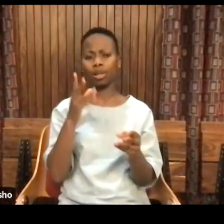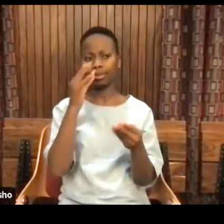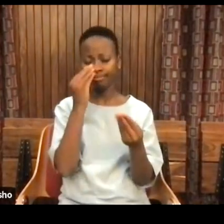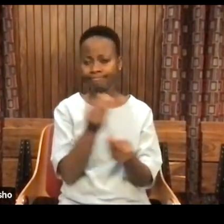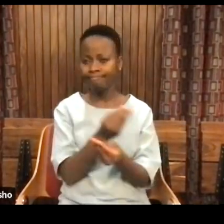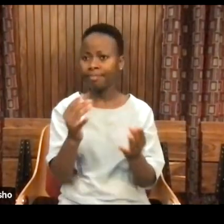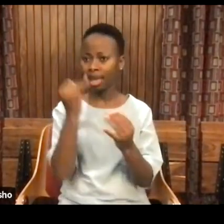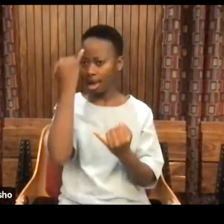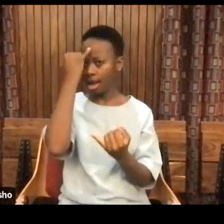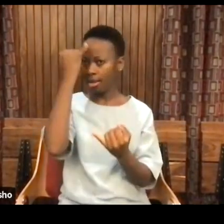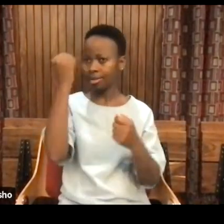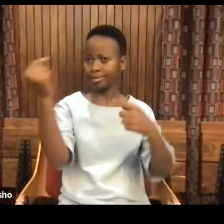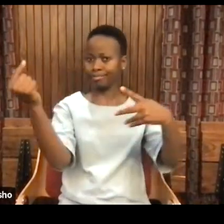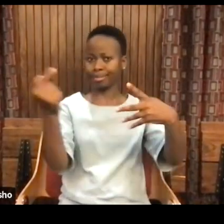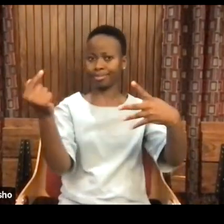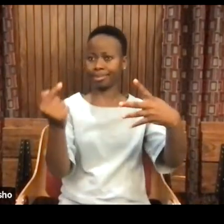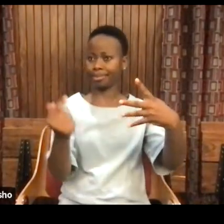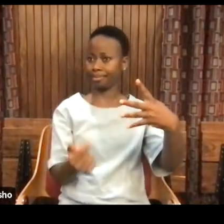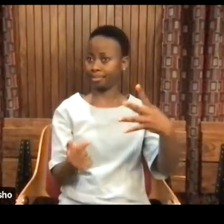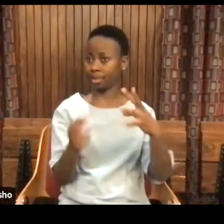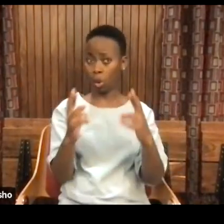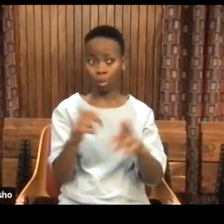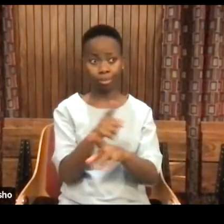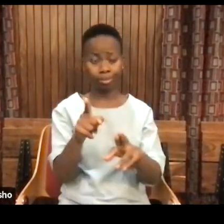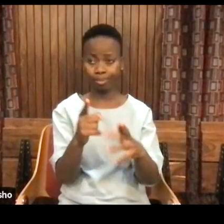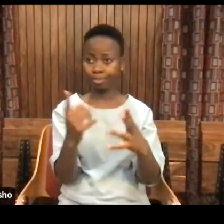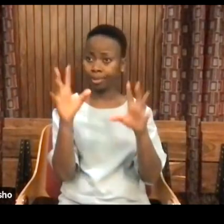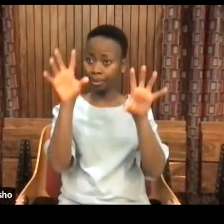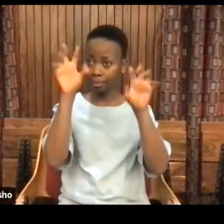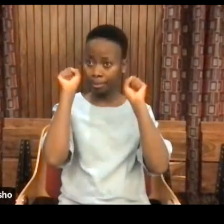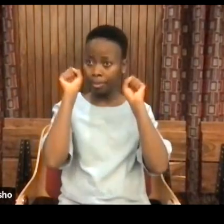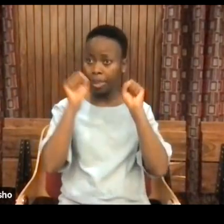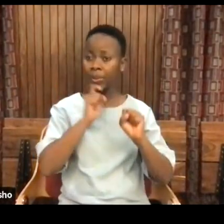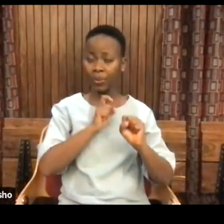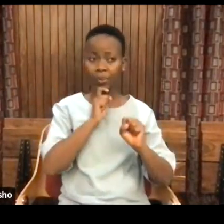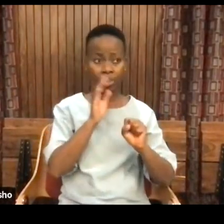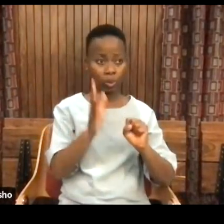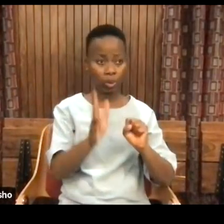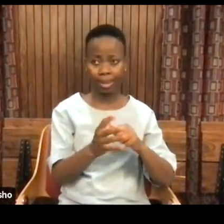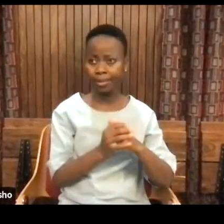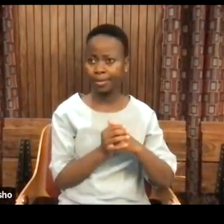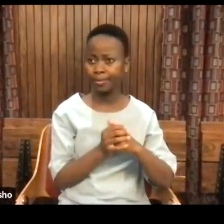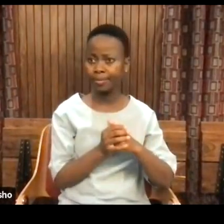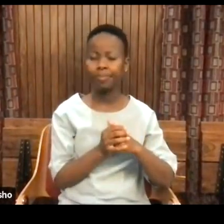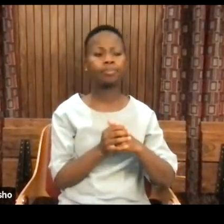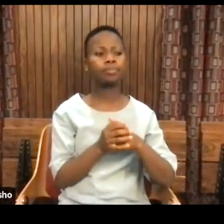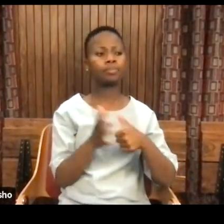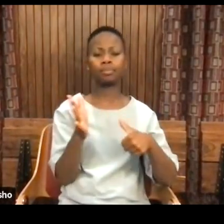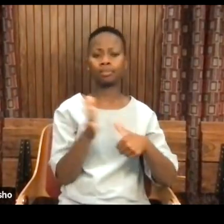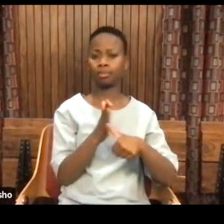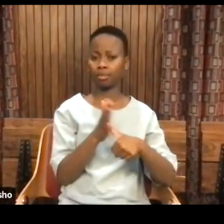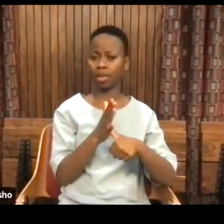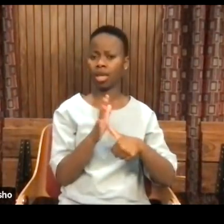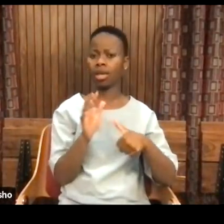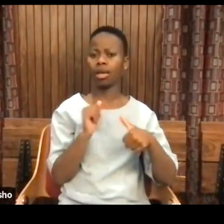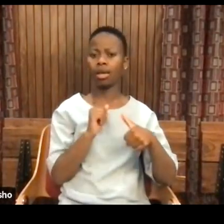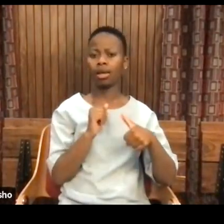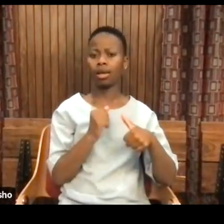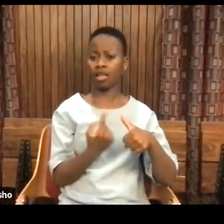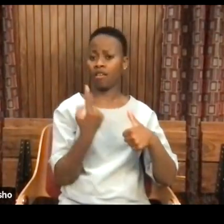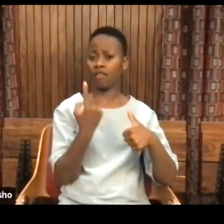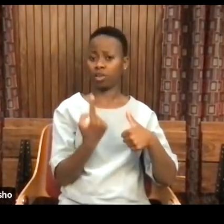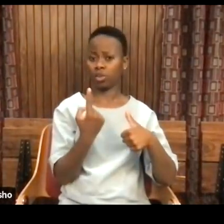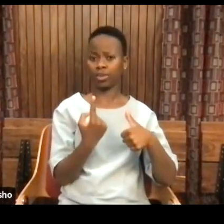that, hopefully, some of you will find useful. The first one, of course, is, you notice I didn't say African existentialism, Africana